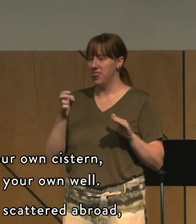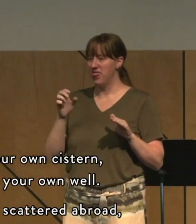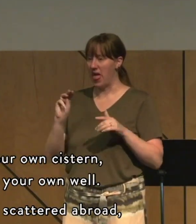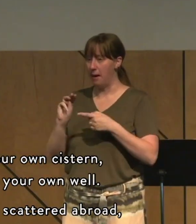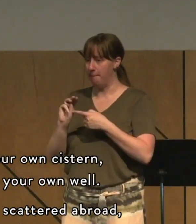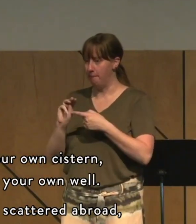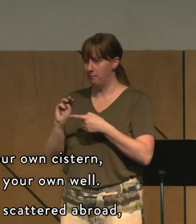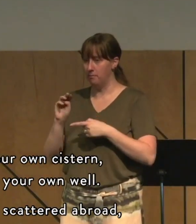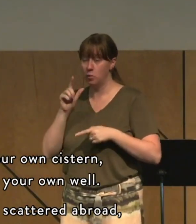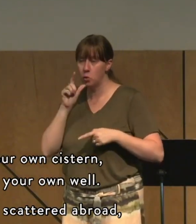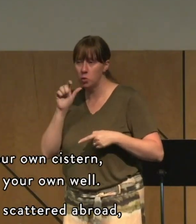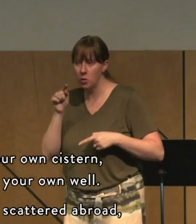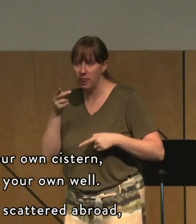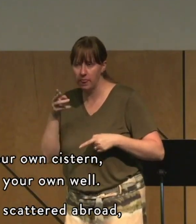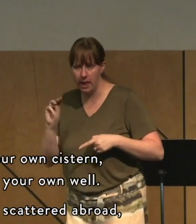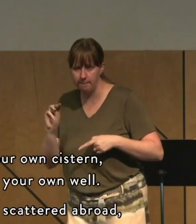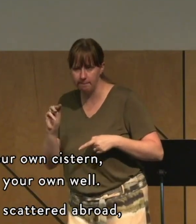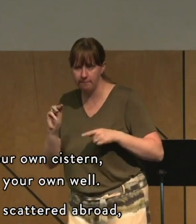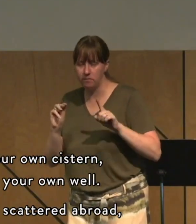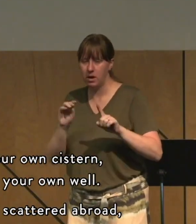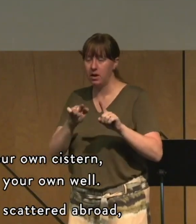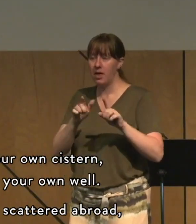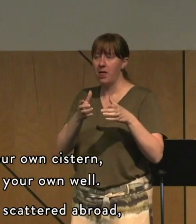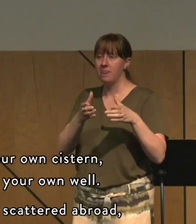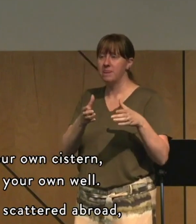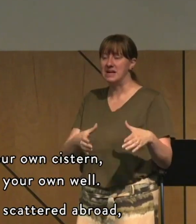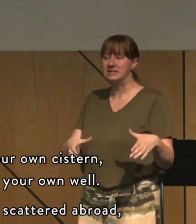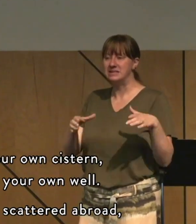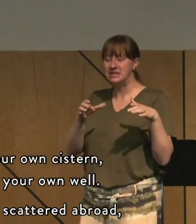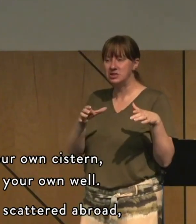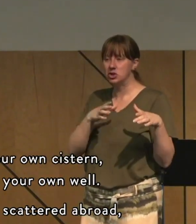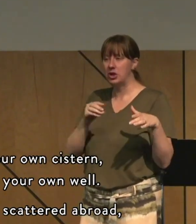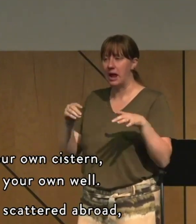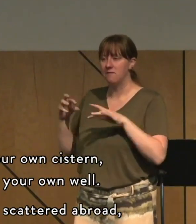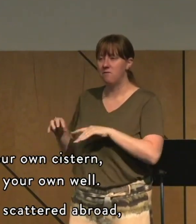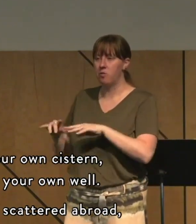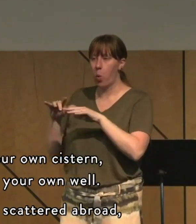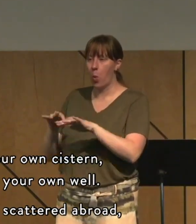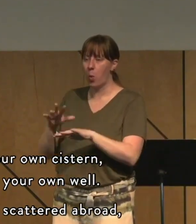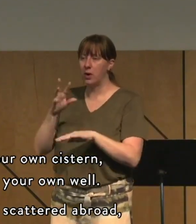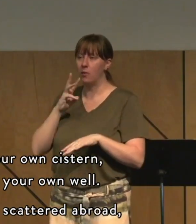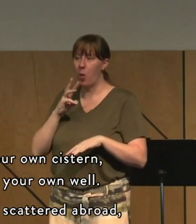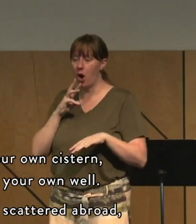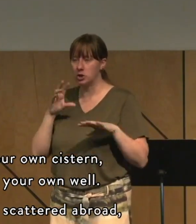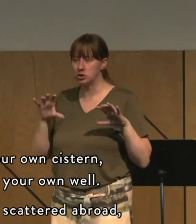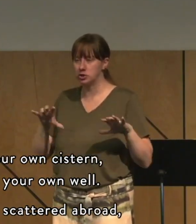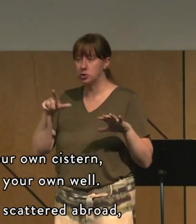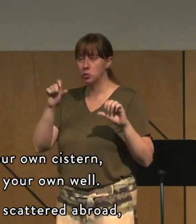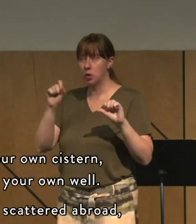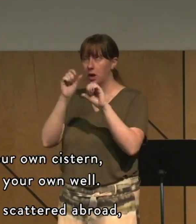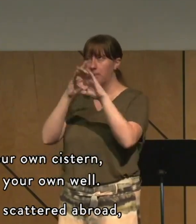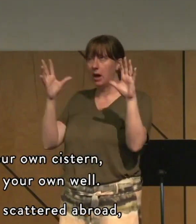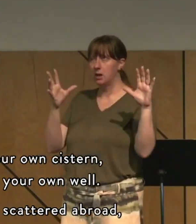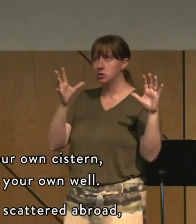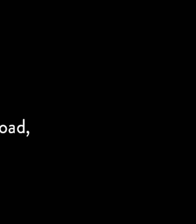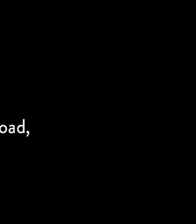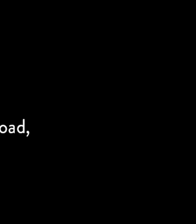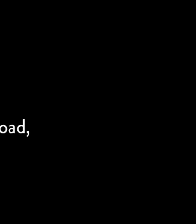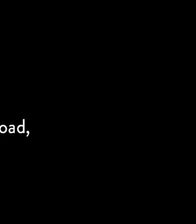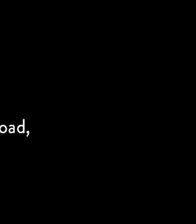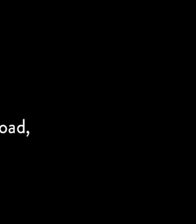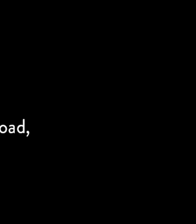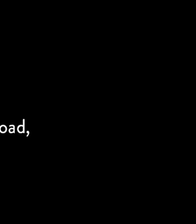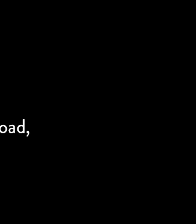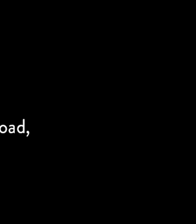and your flowing waters. Now, it doesn't take much to pick up the male and female husband and